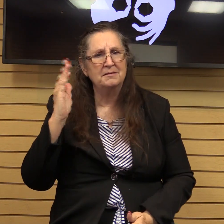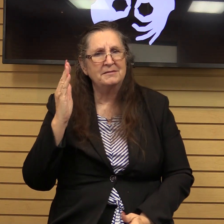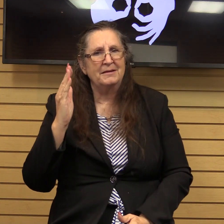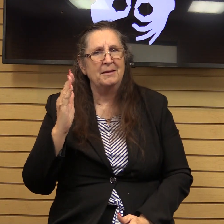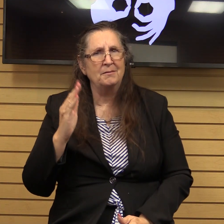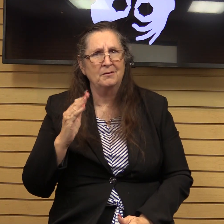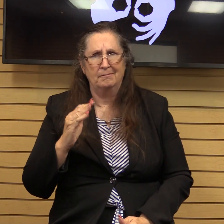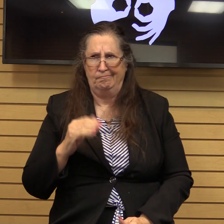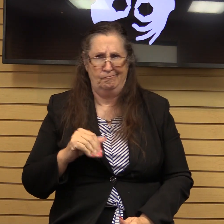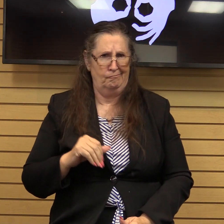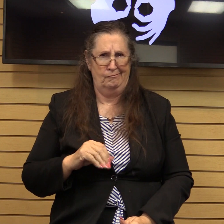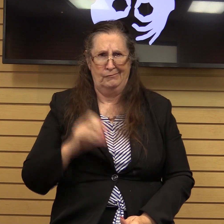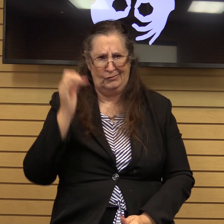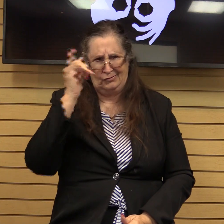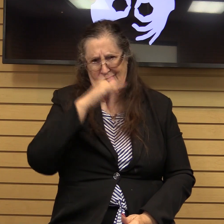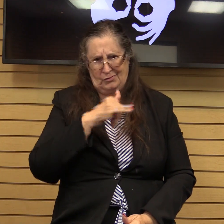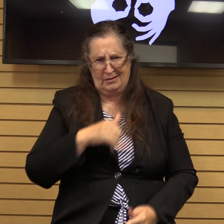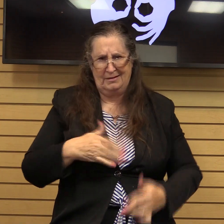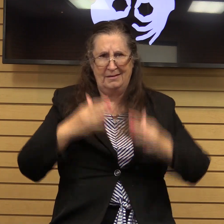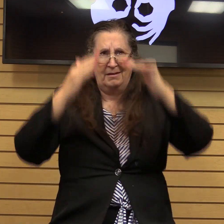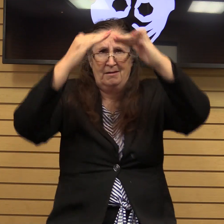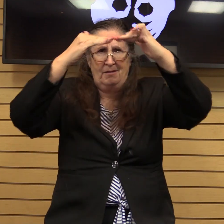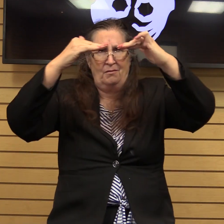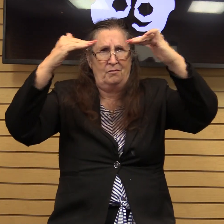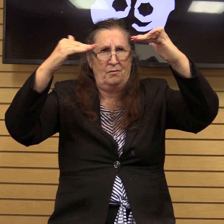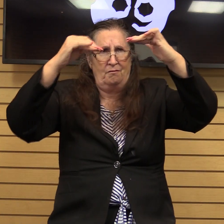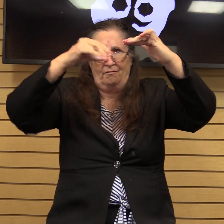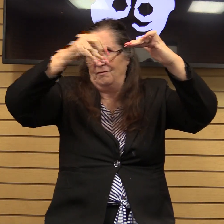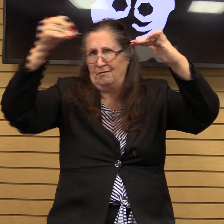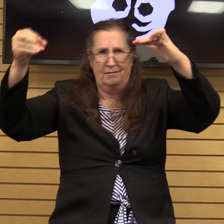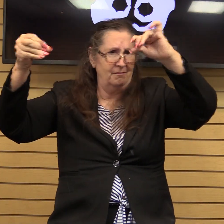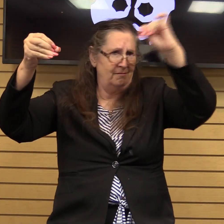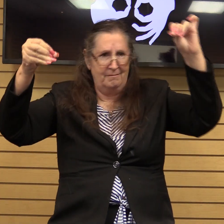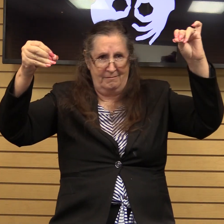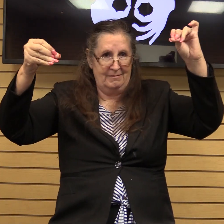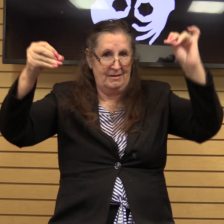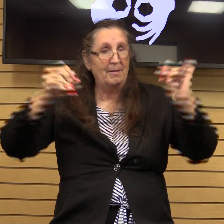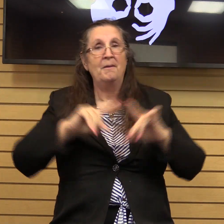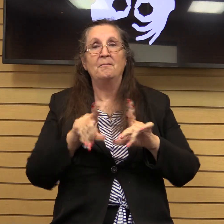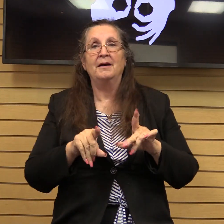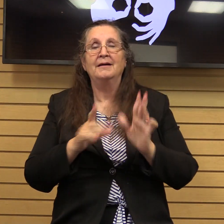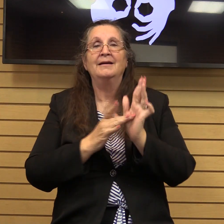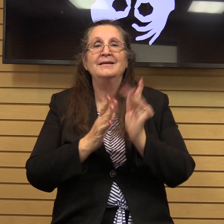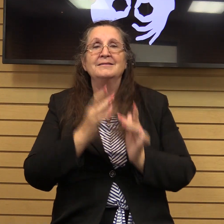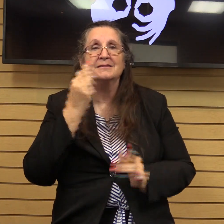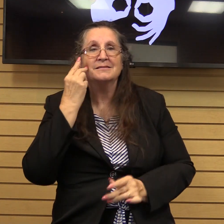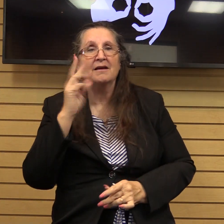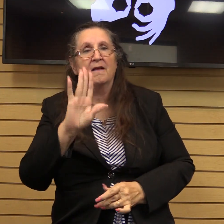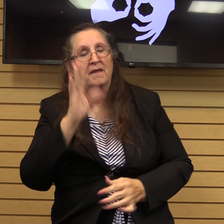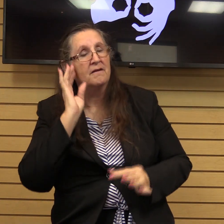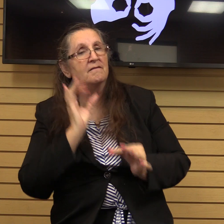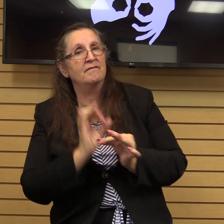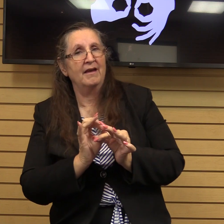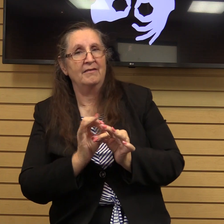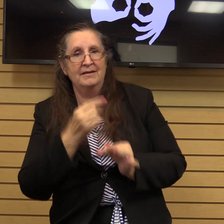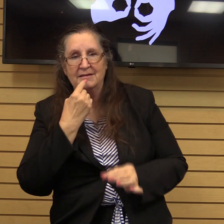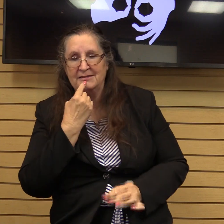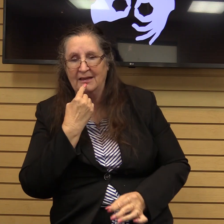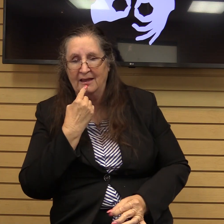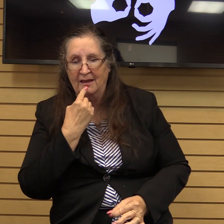outrageous to lift the panels off of somebody's roof but Jesus saw their faith and said to the friend